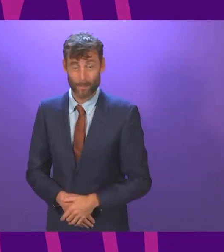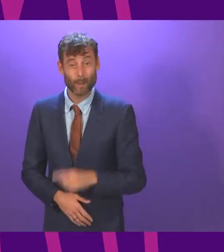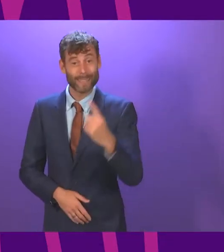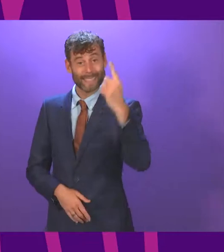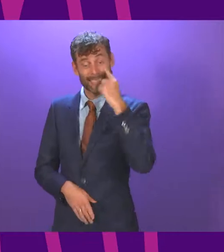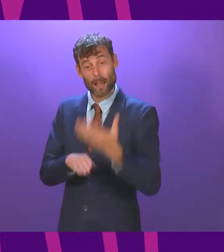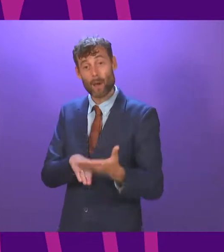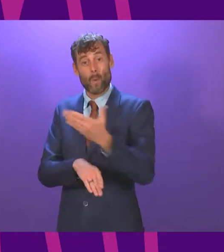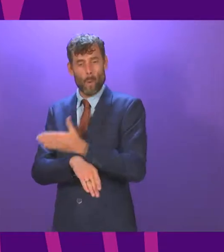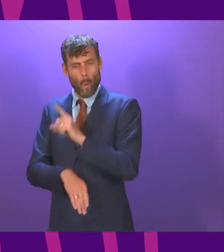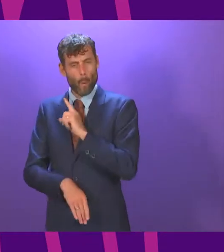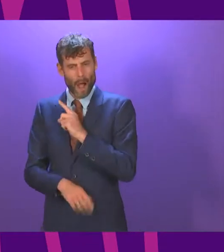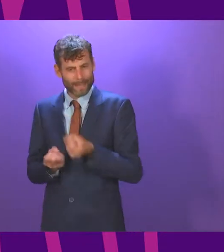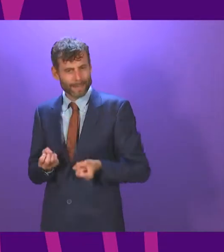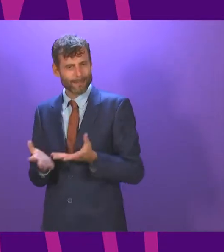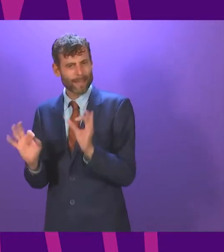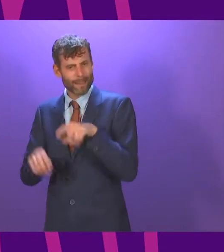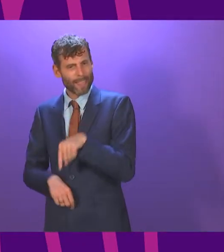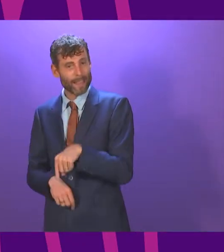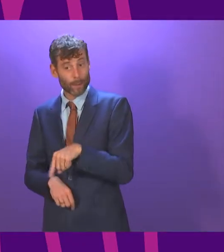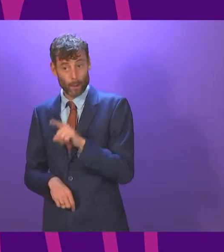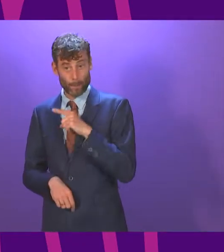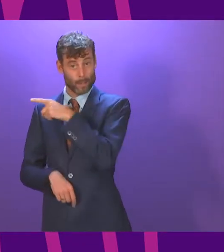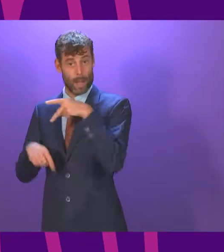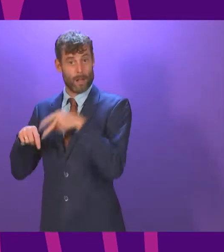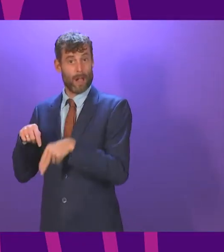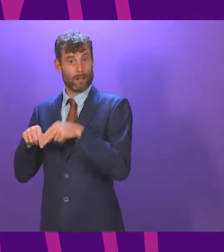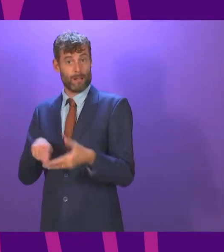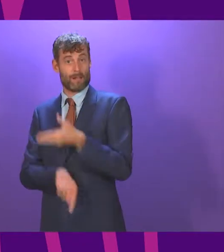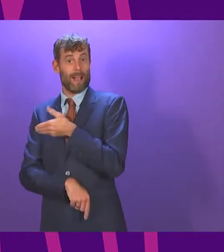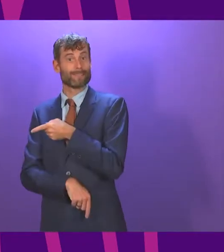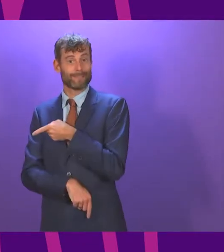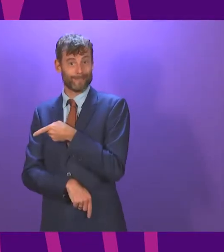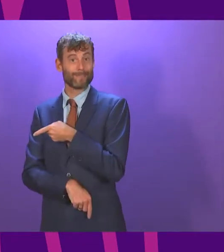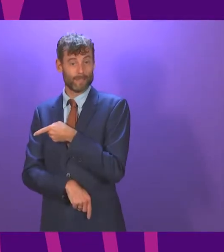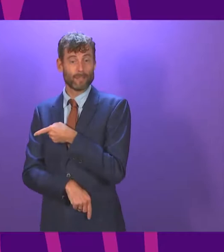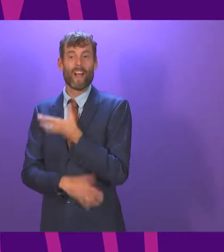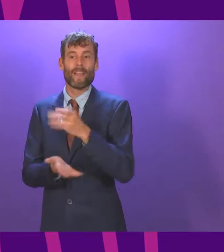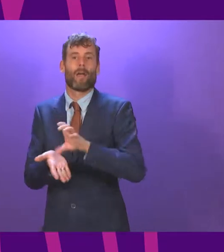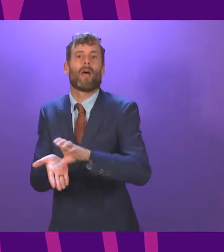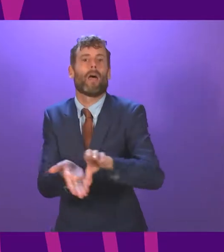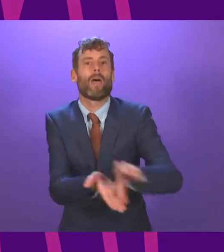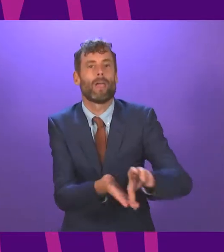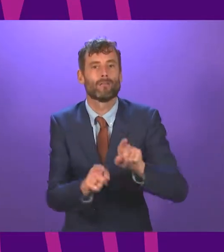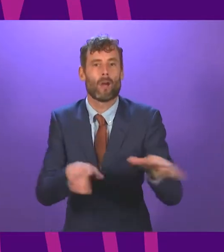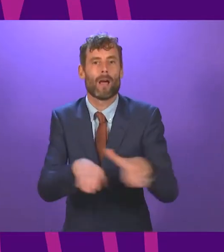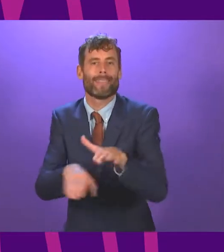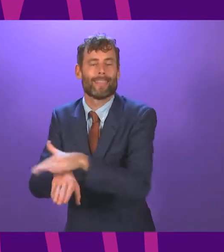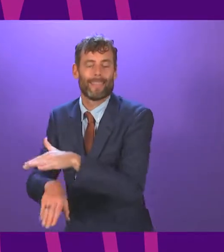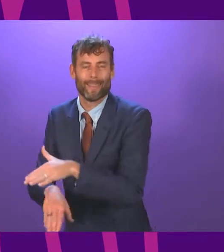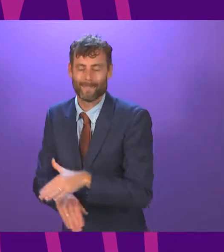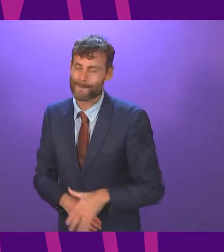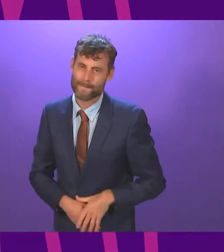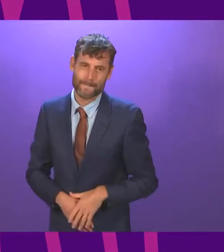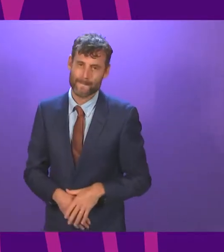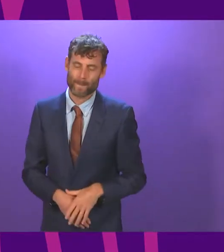the first place. As we promised at the election, Scottish Labour will focus on providing real alternatives that addresses